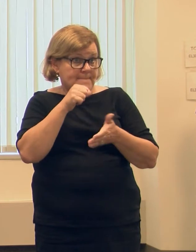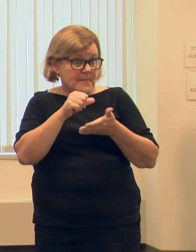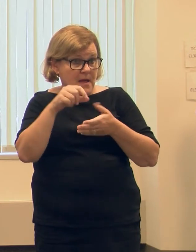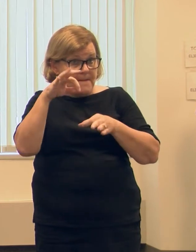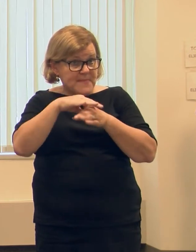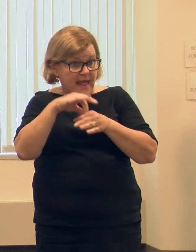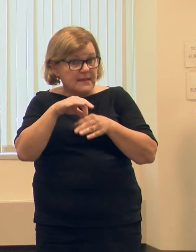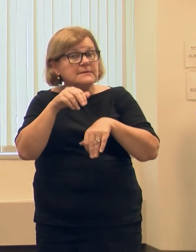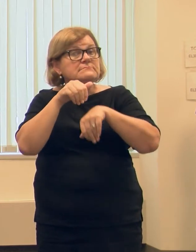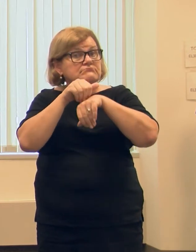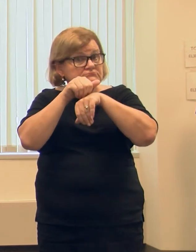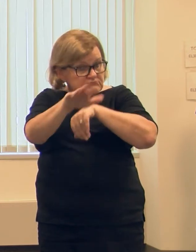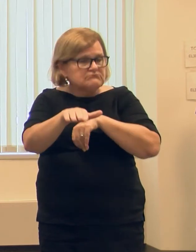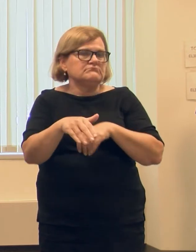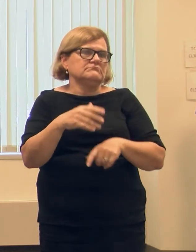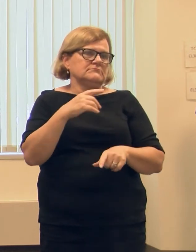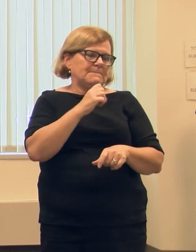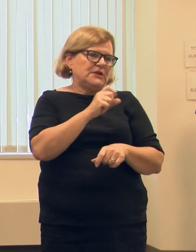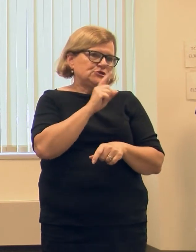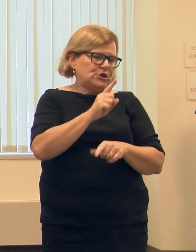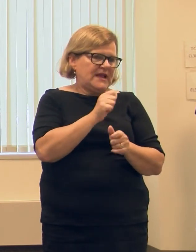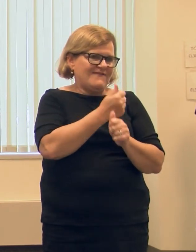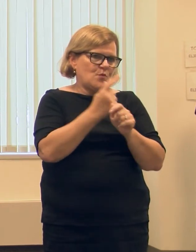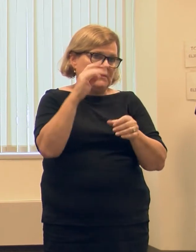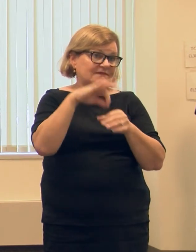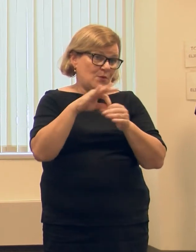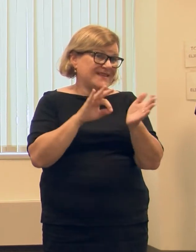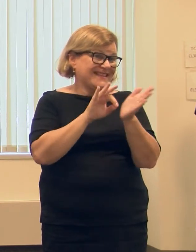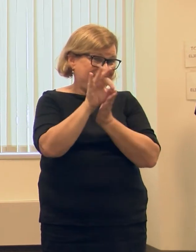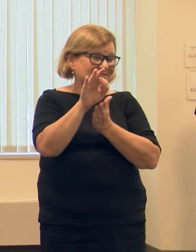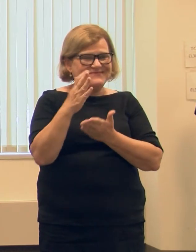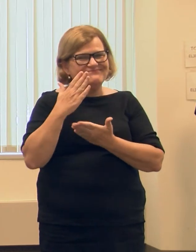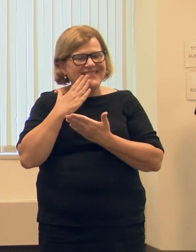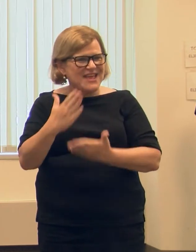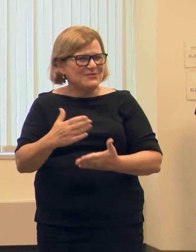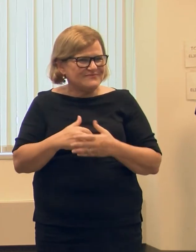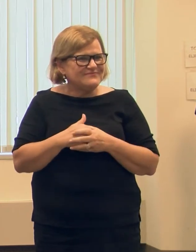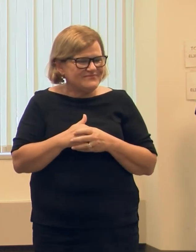everybody's vote counts. Thank you. Okay. Let me get this back on.